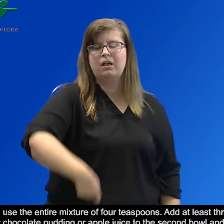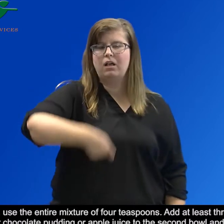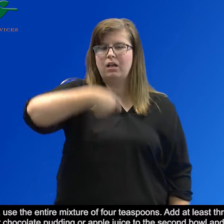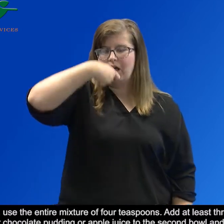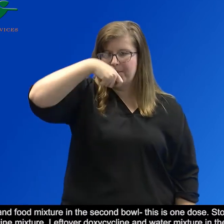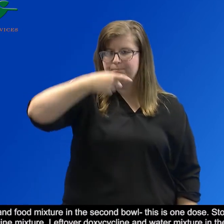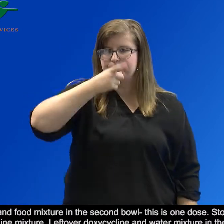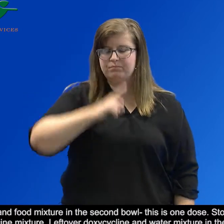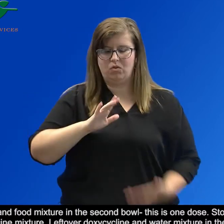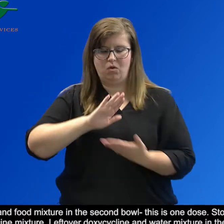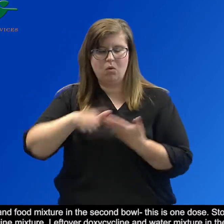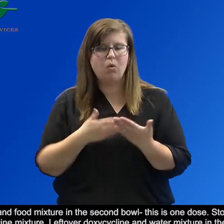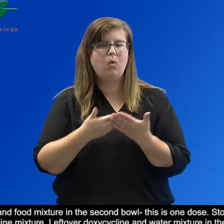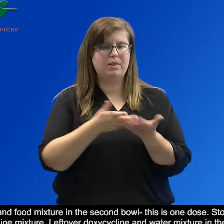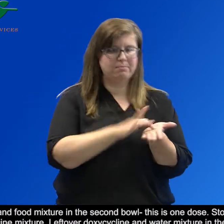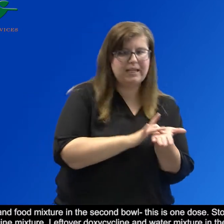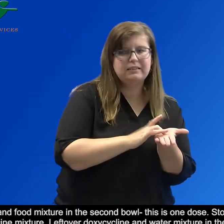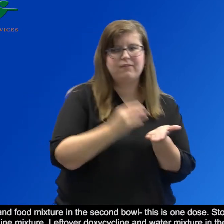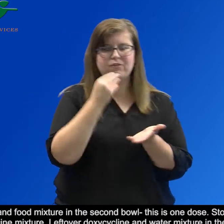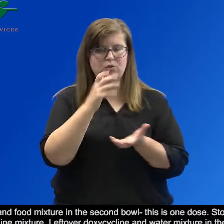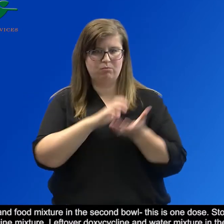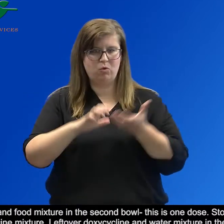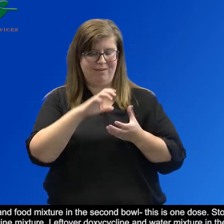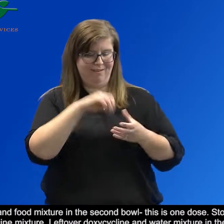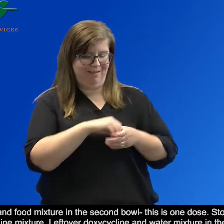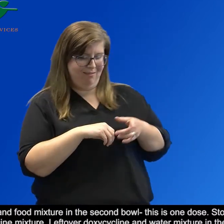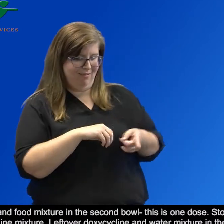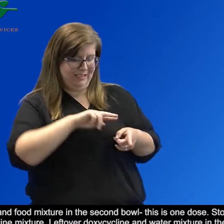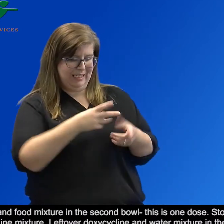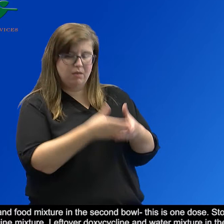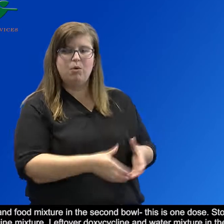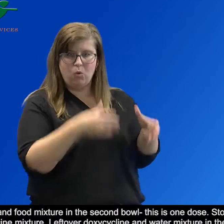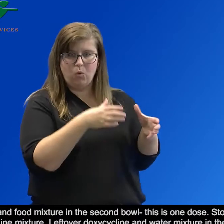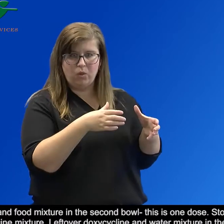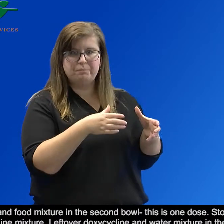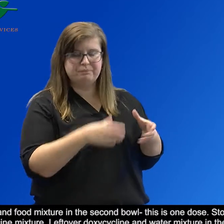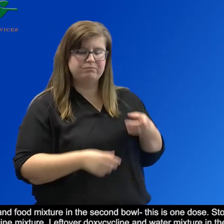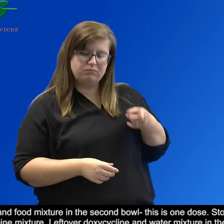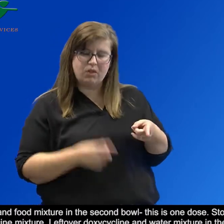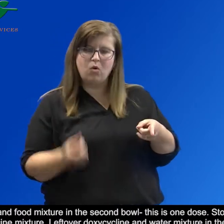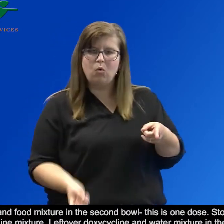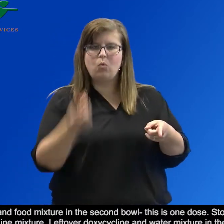all of the medicine and food mixture in the second bowl. This is one dose.